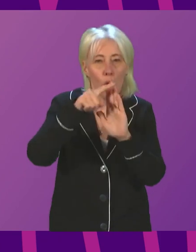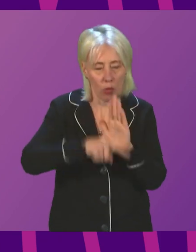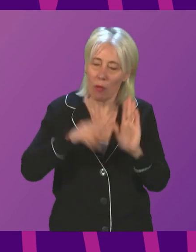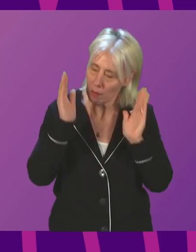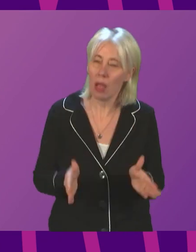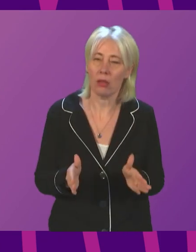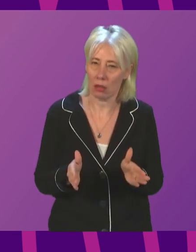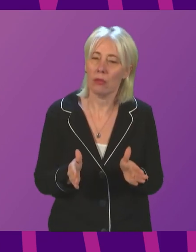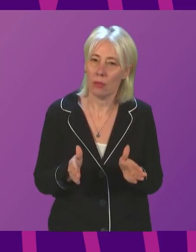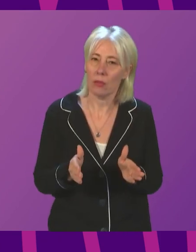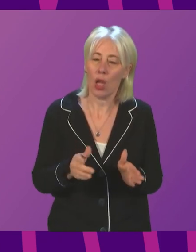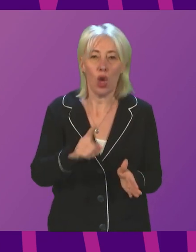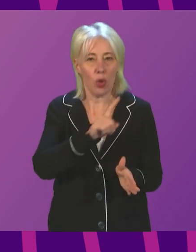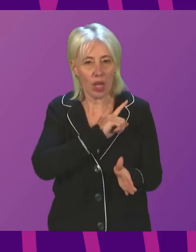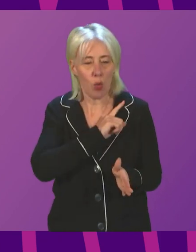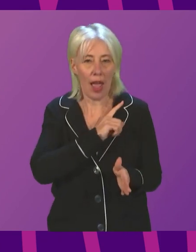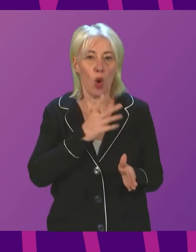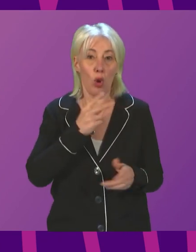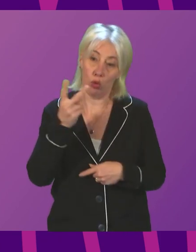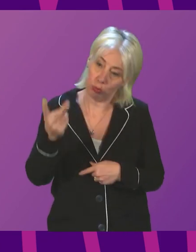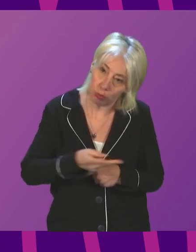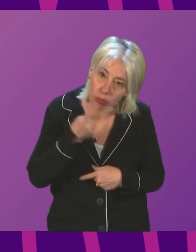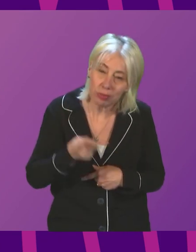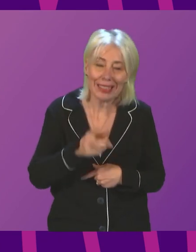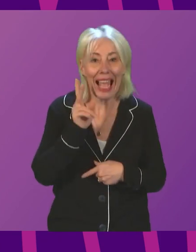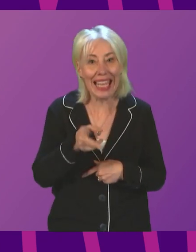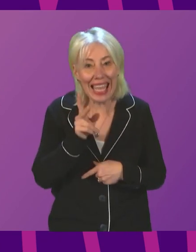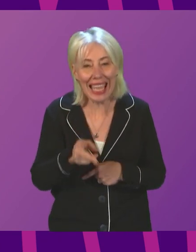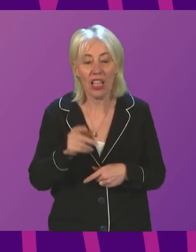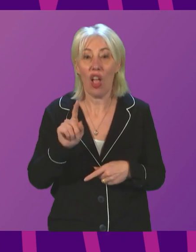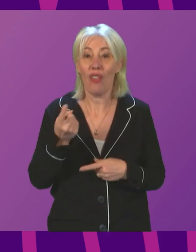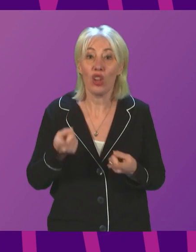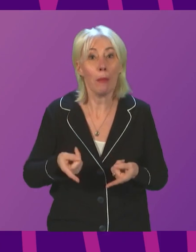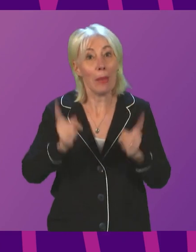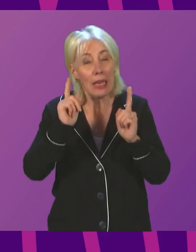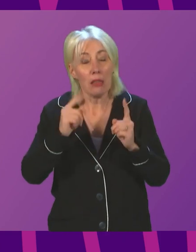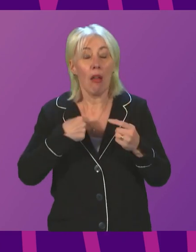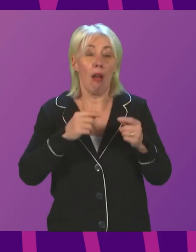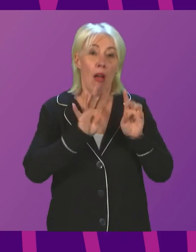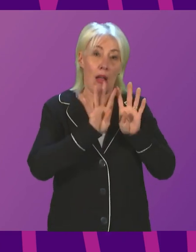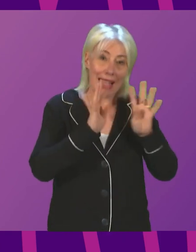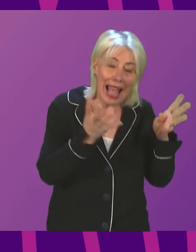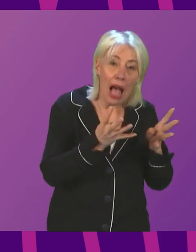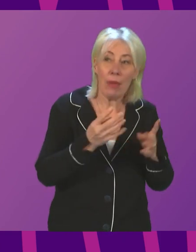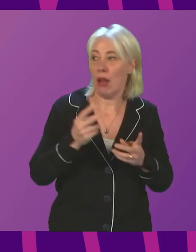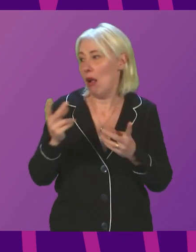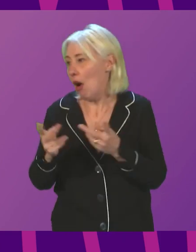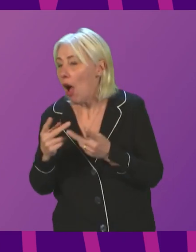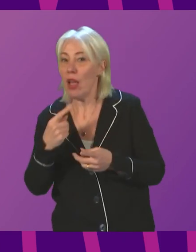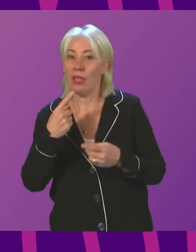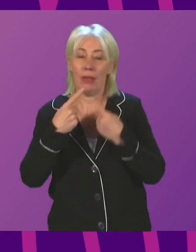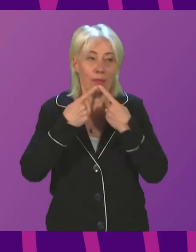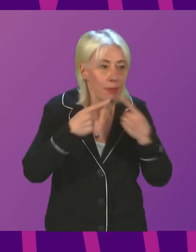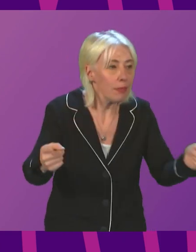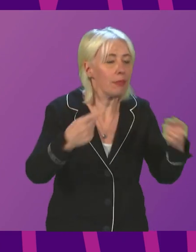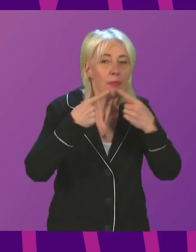For that reason, I want to take this opportunity to reiterate the appeal that the First Minister, my Cabinet colleagues and others have been making to members